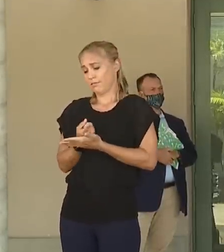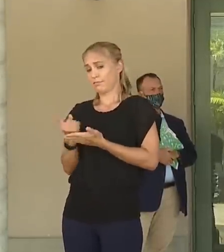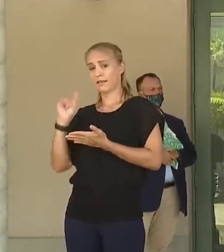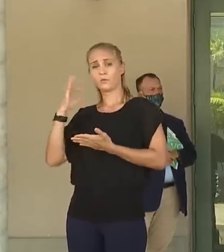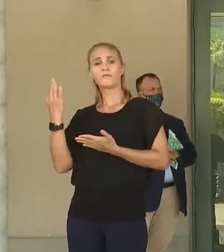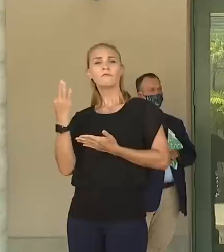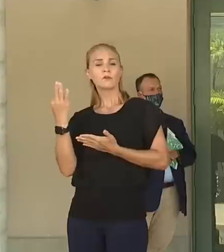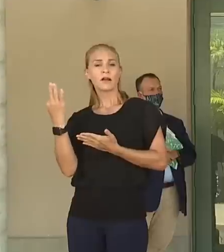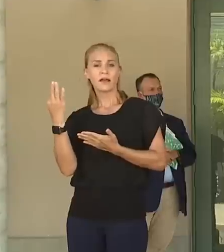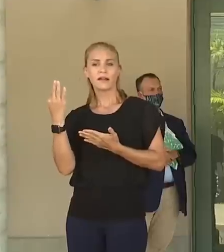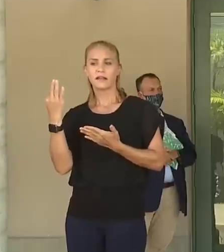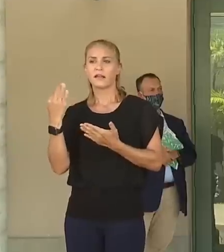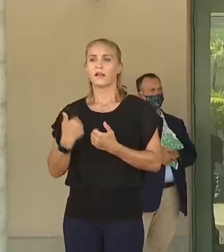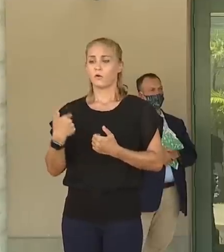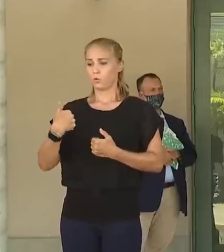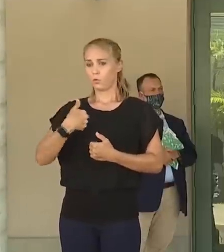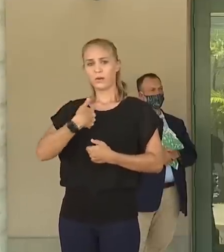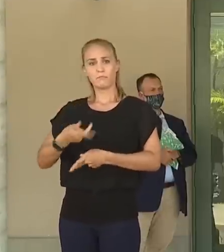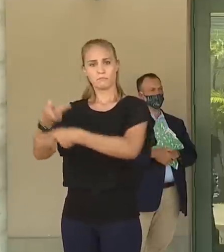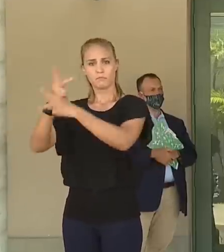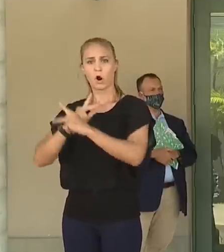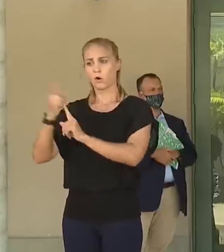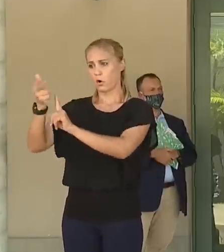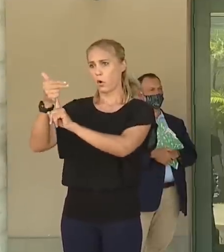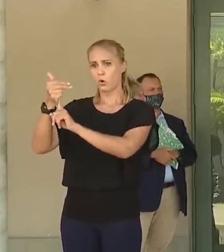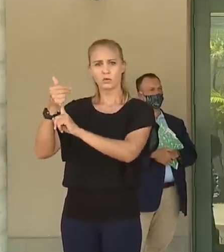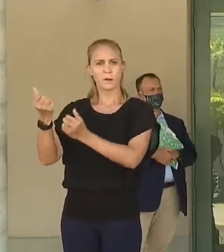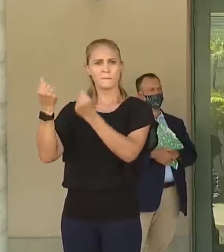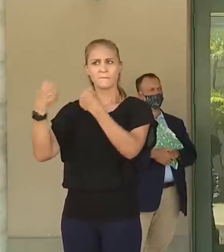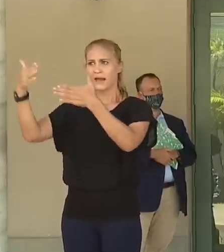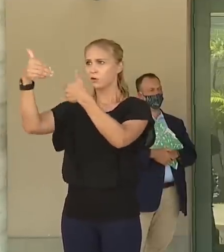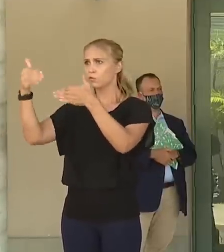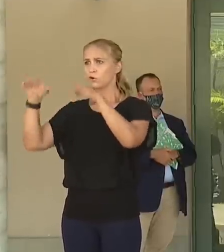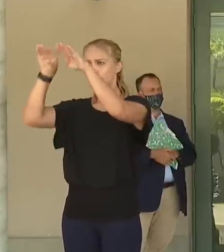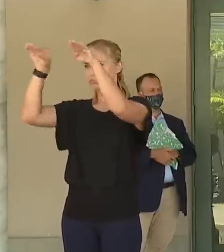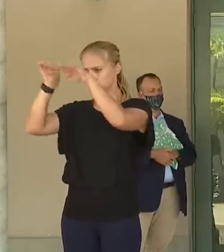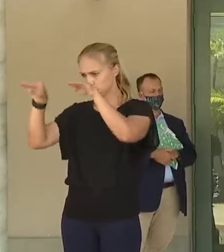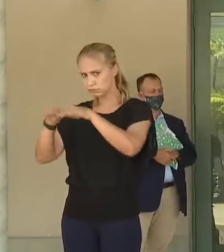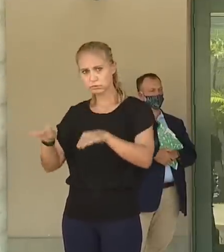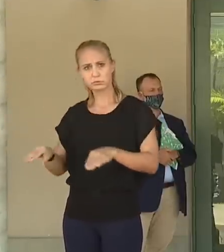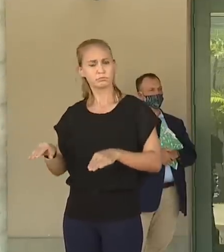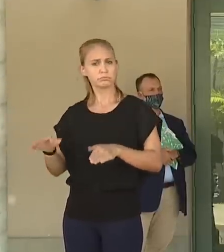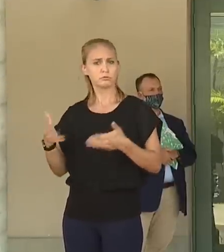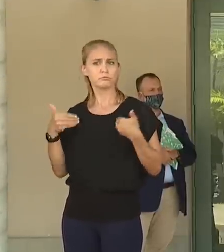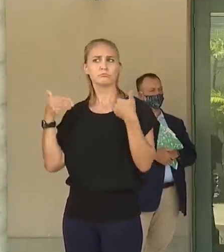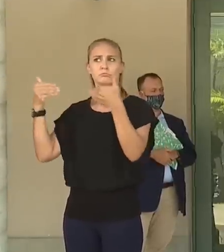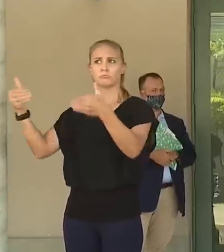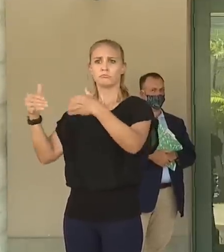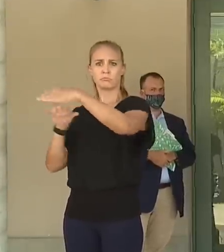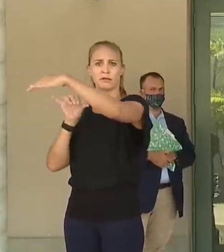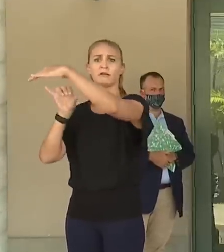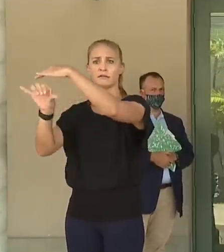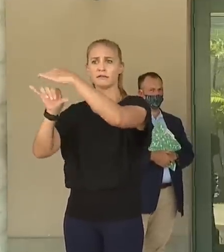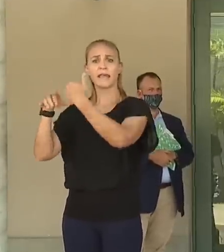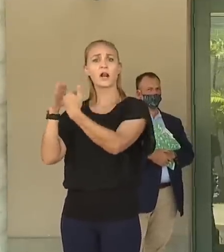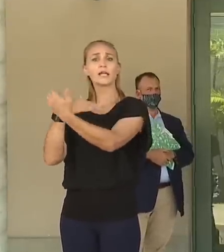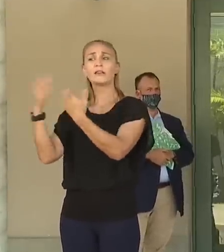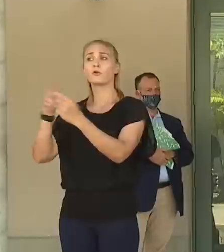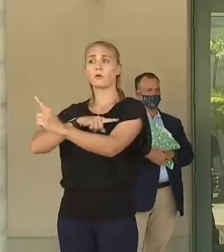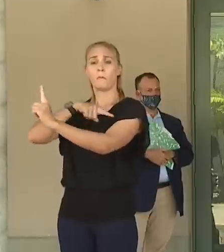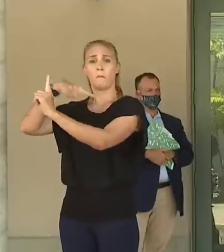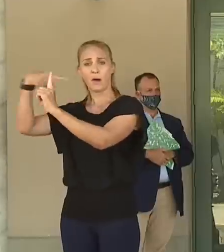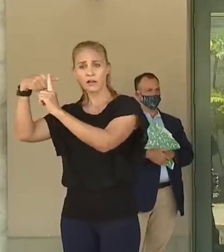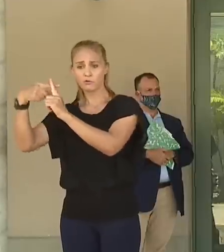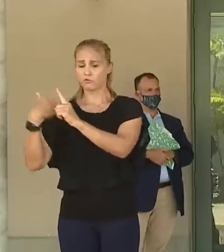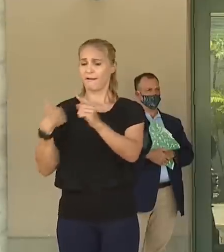retained an entire hotel of hundreds of rooms to quarantine folks in that are either positive or come into